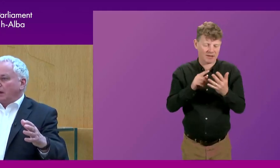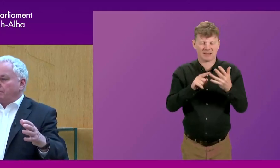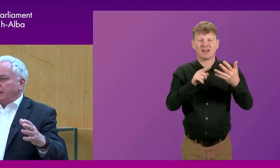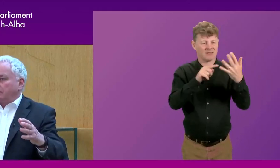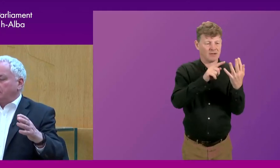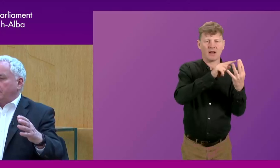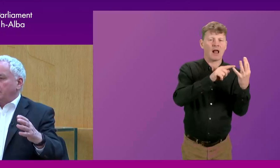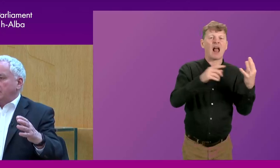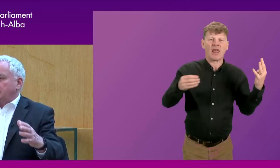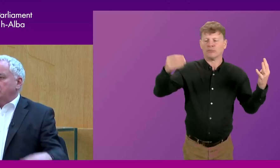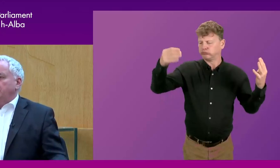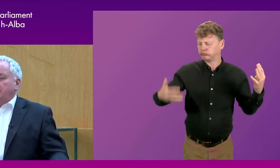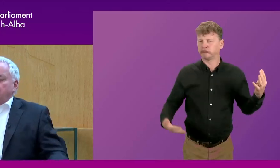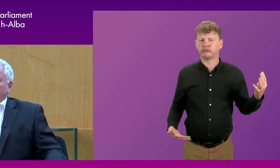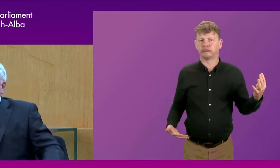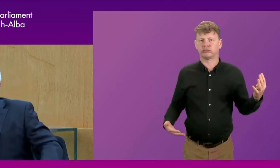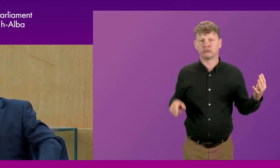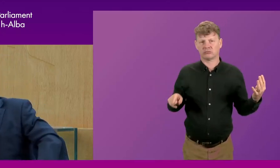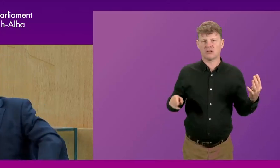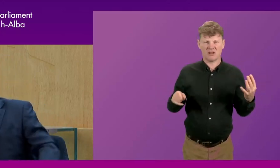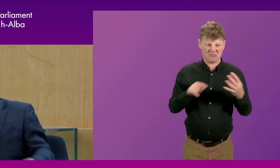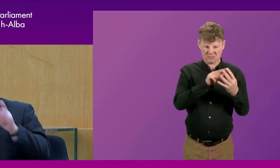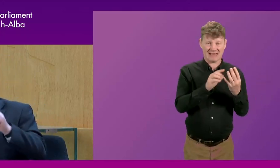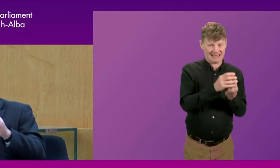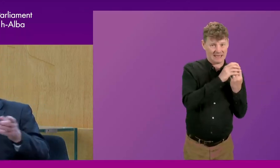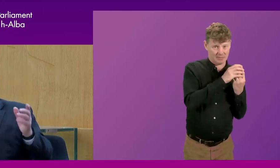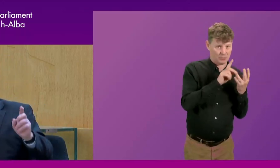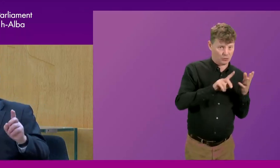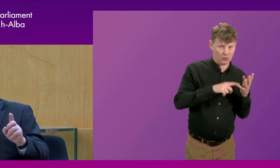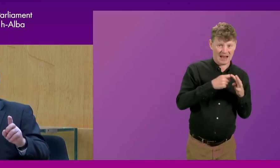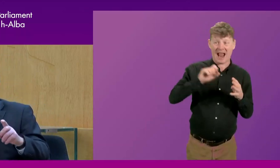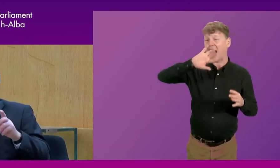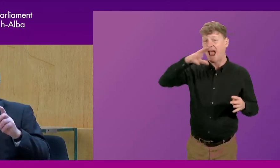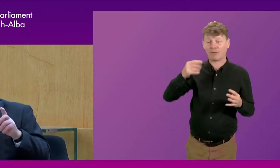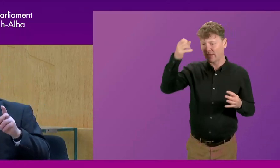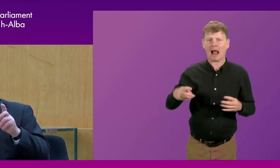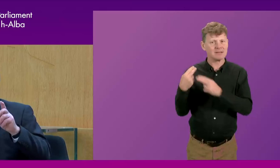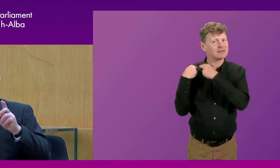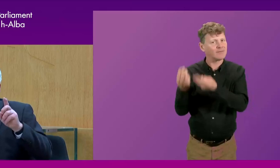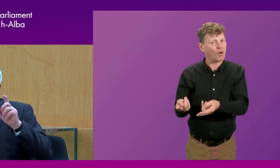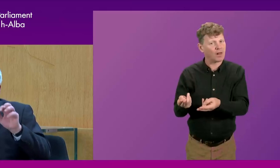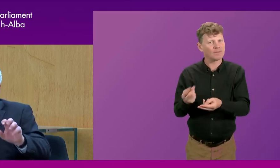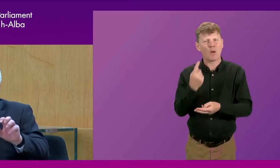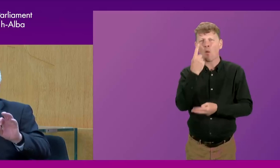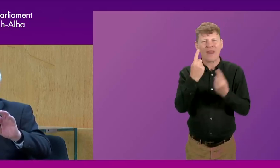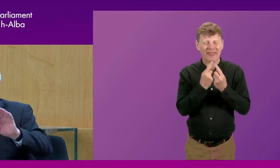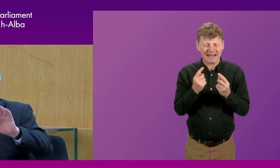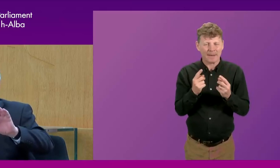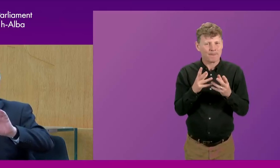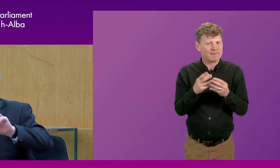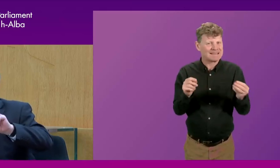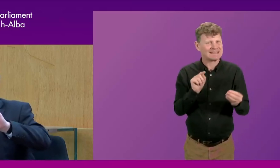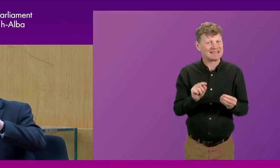being essentially being devolved. I think the one thing that was missing back then, and it was because there was a fear in the